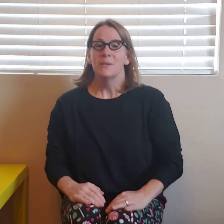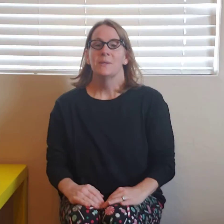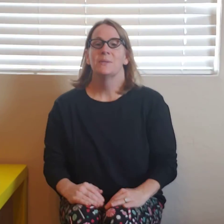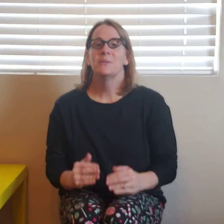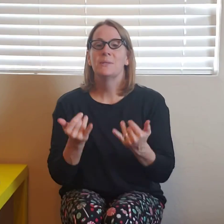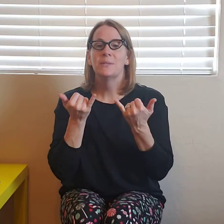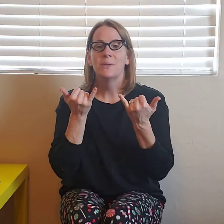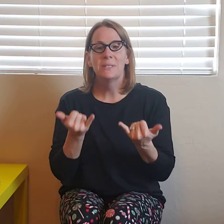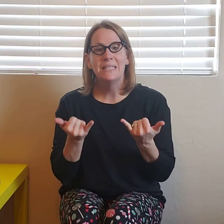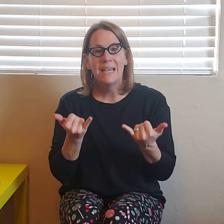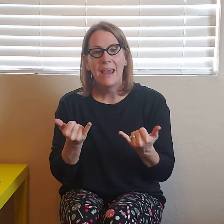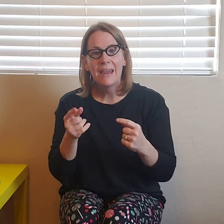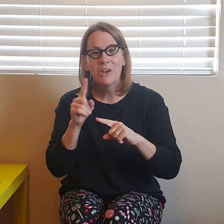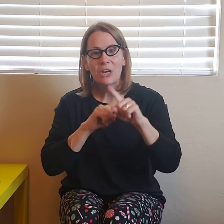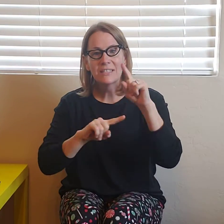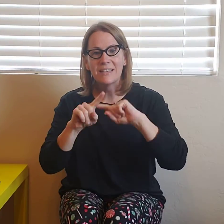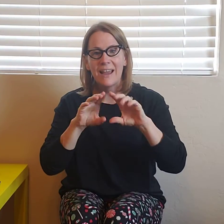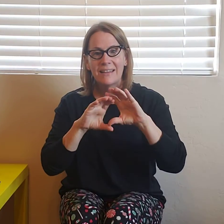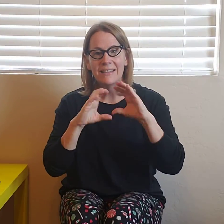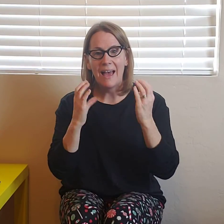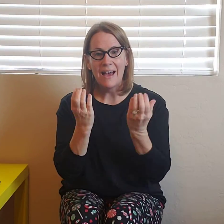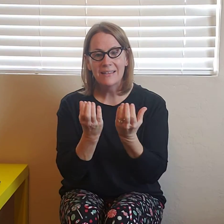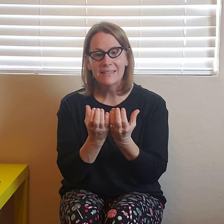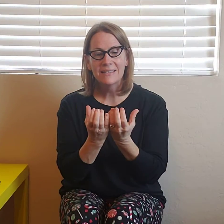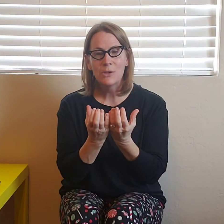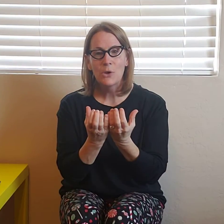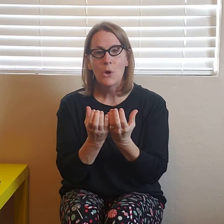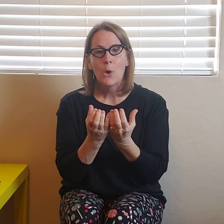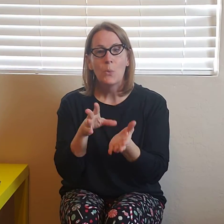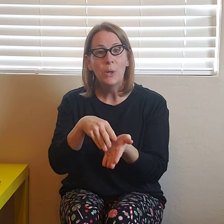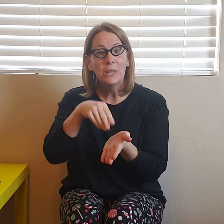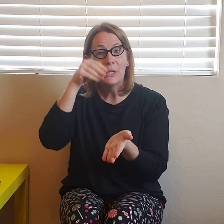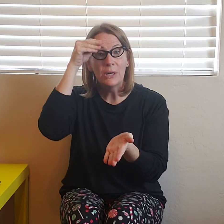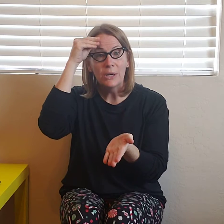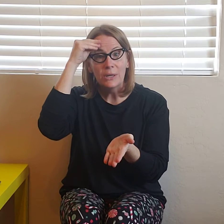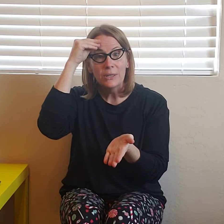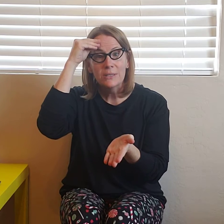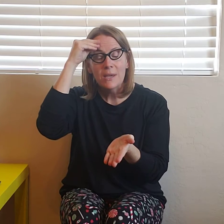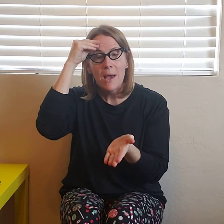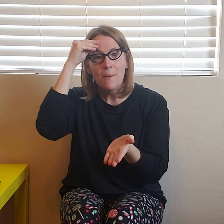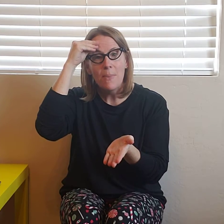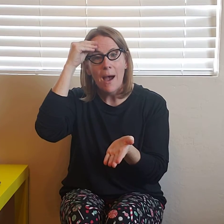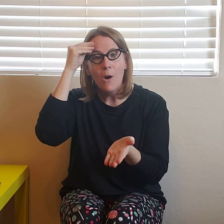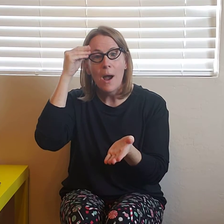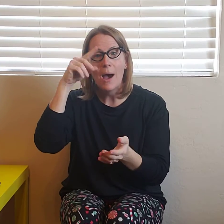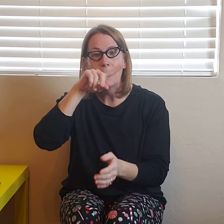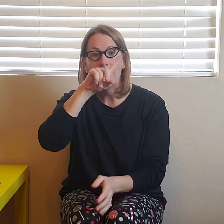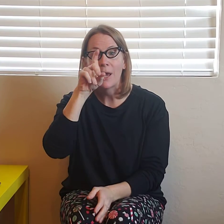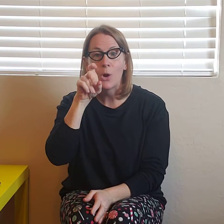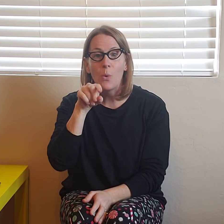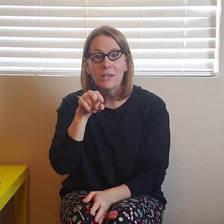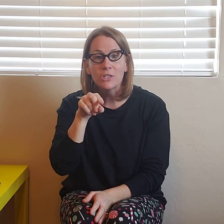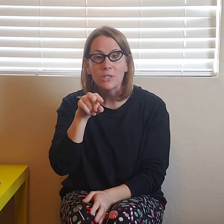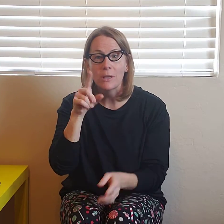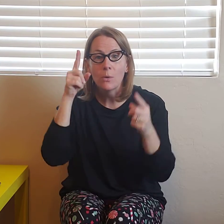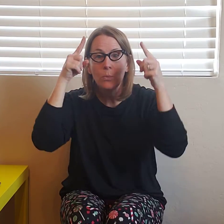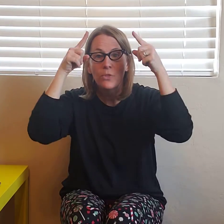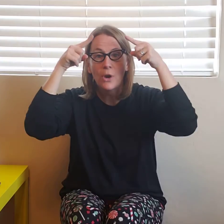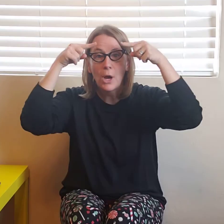so today in our sign class we learned about how to make a question with our